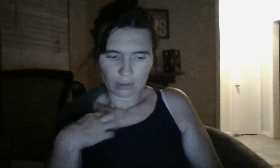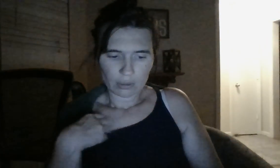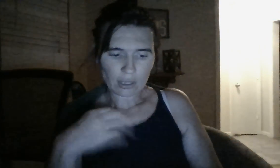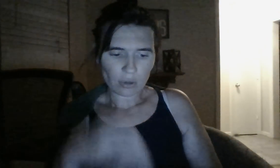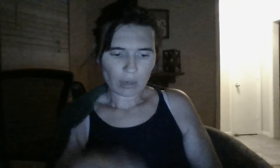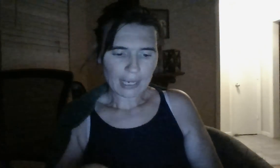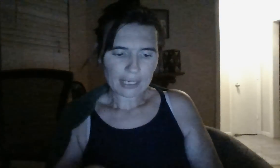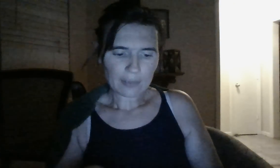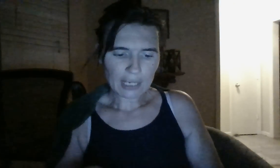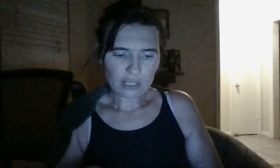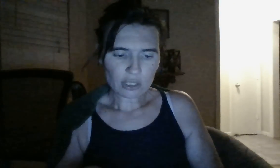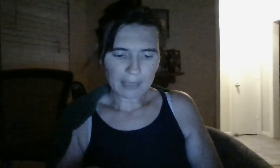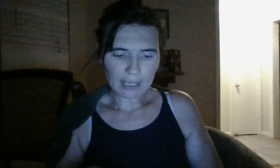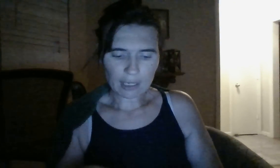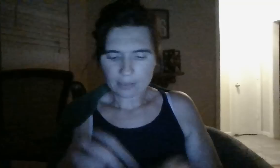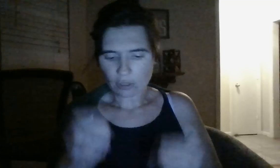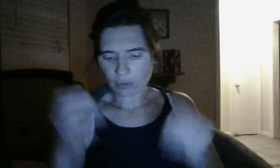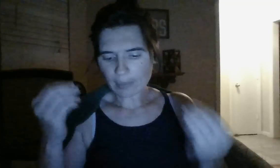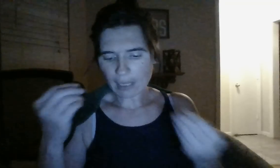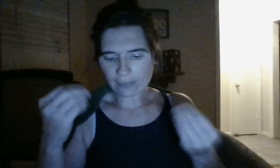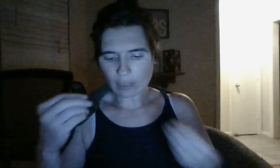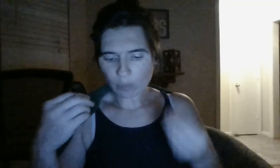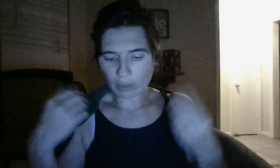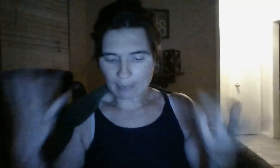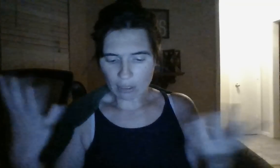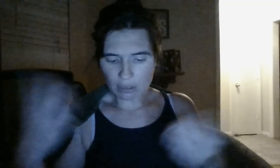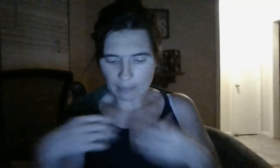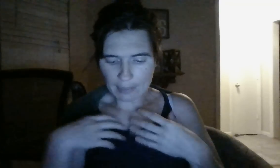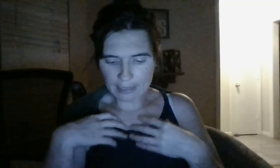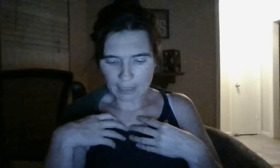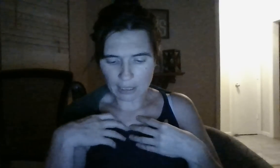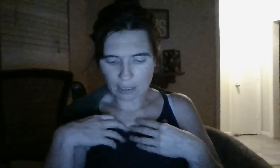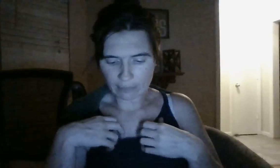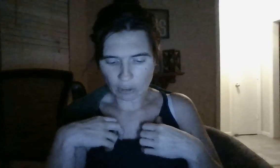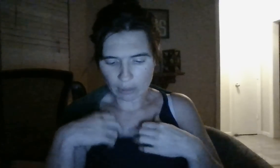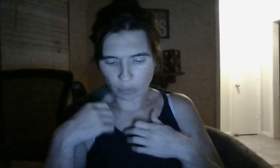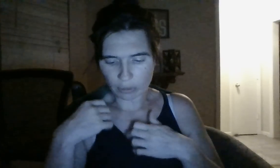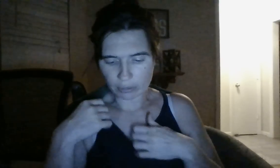So, okay. Communication speeding up. So, some kind of very important email is about to be sent. Very important.